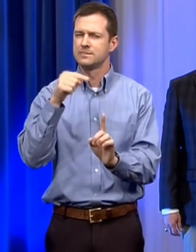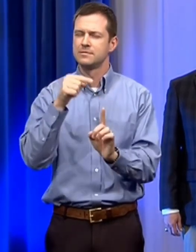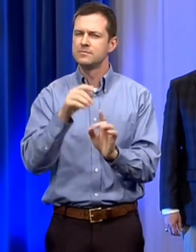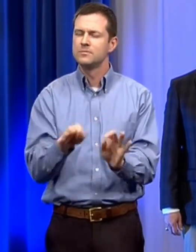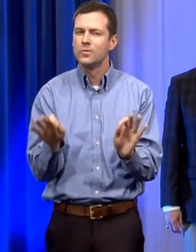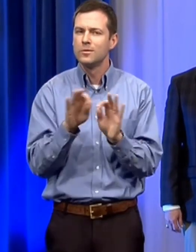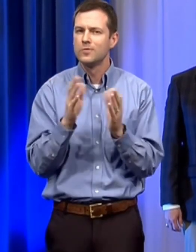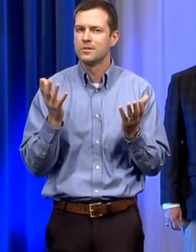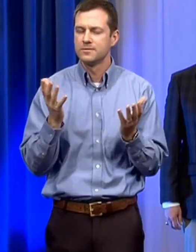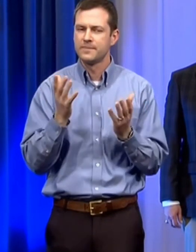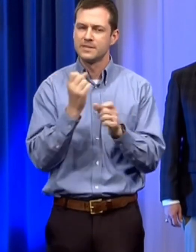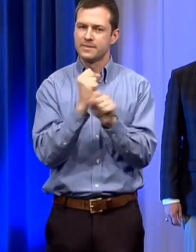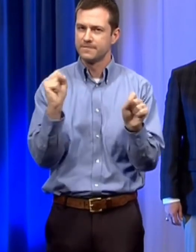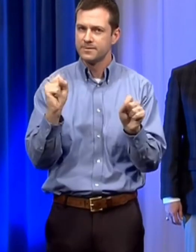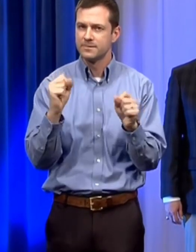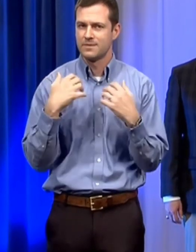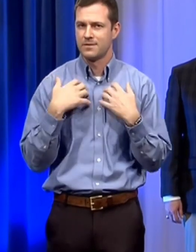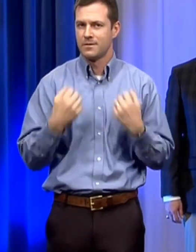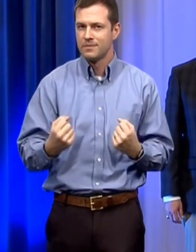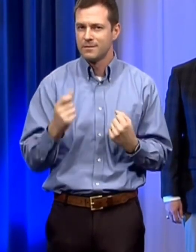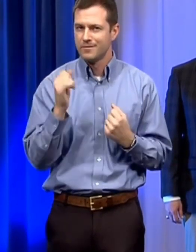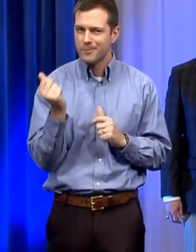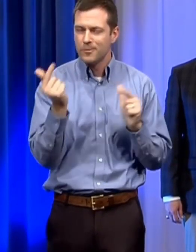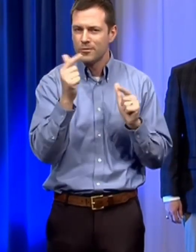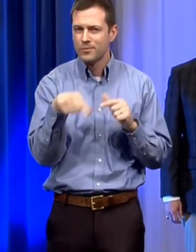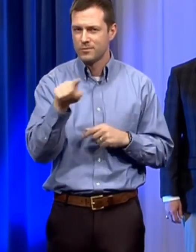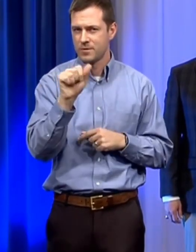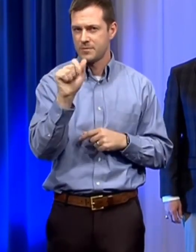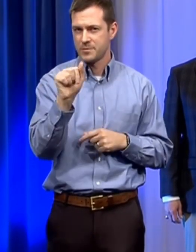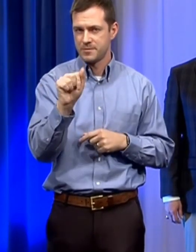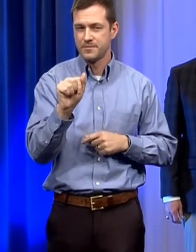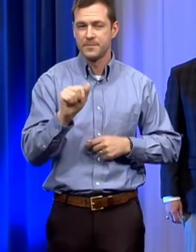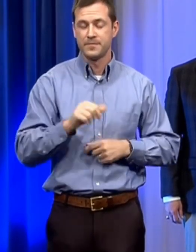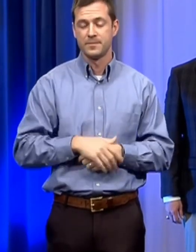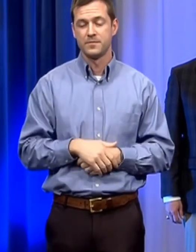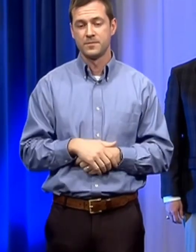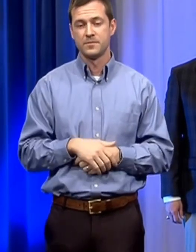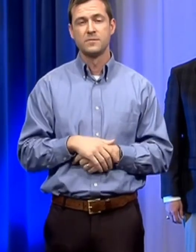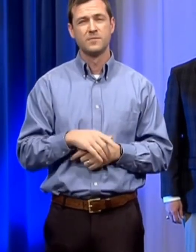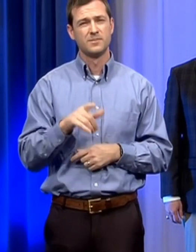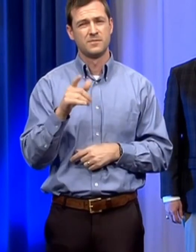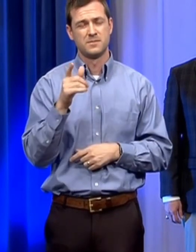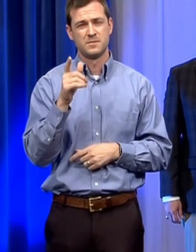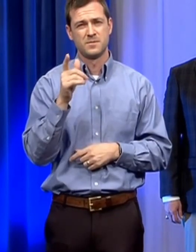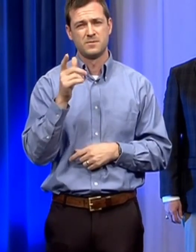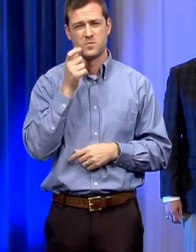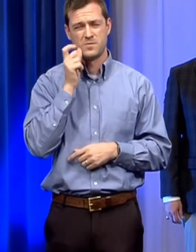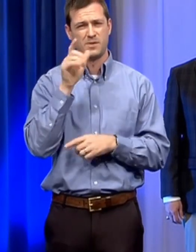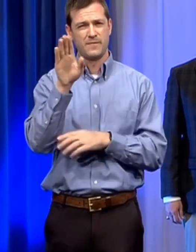Alabamians is paramount a short time ago we heard from President Trump who officially